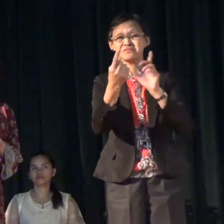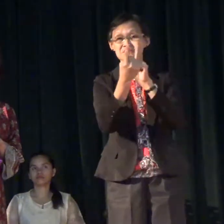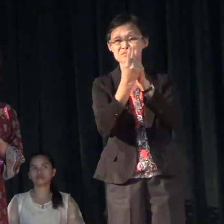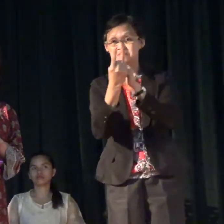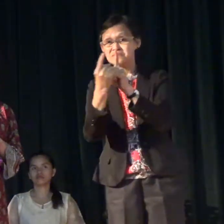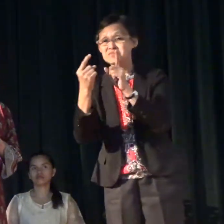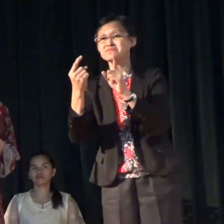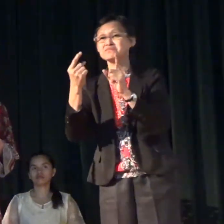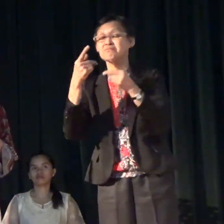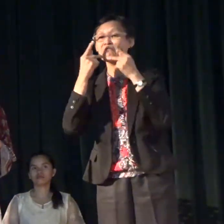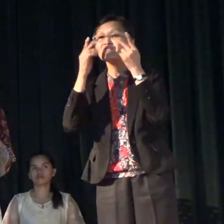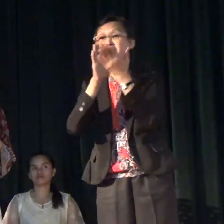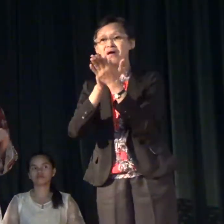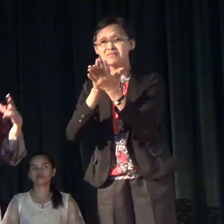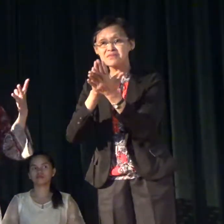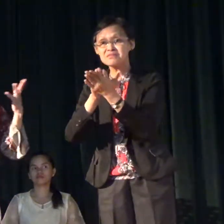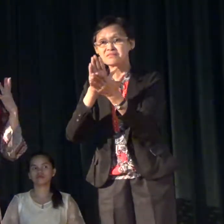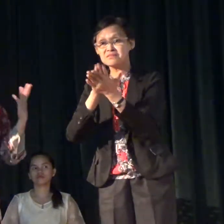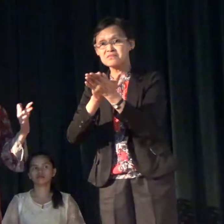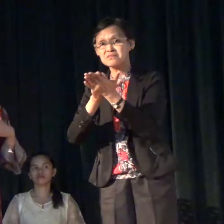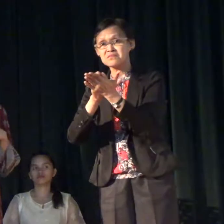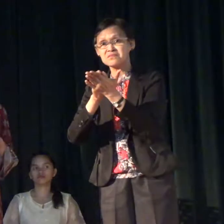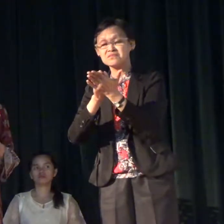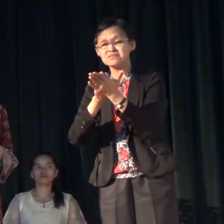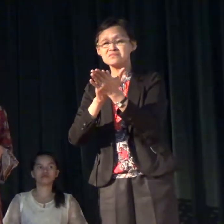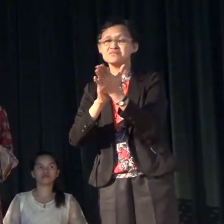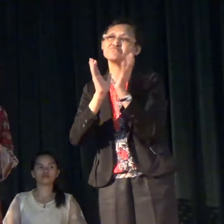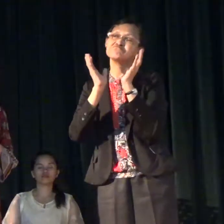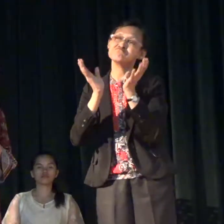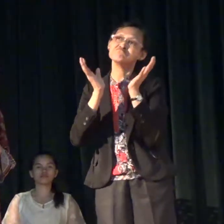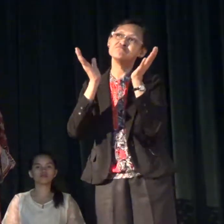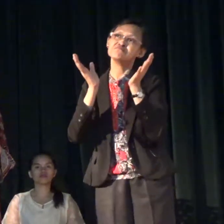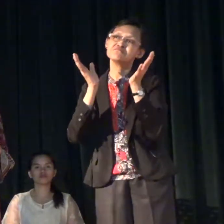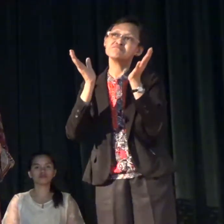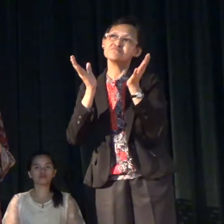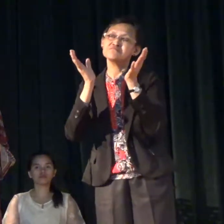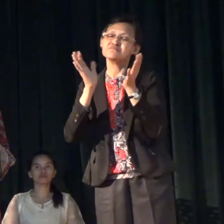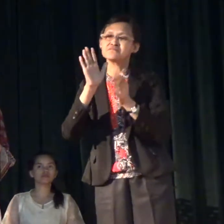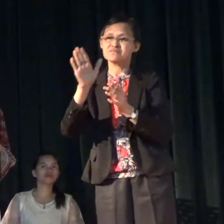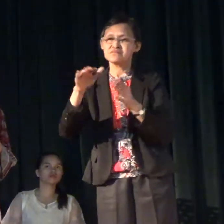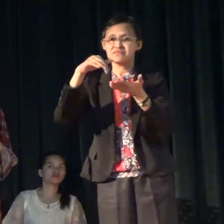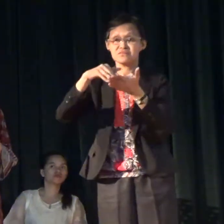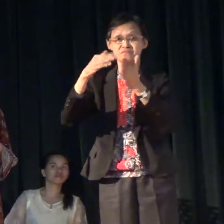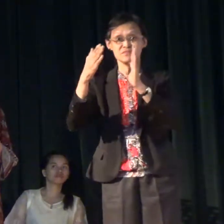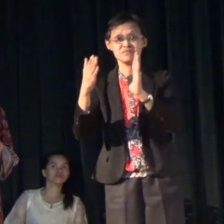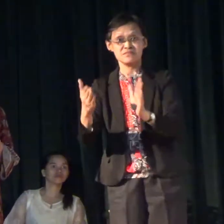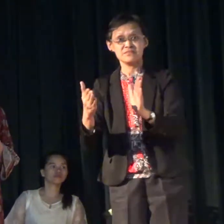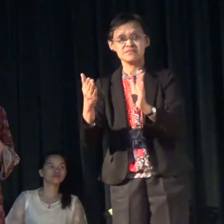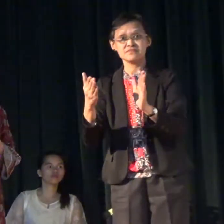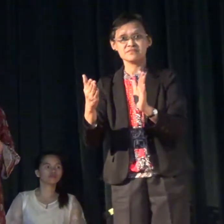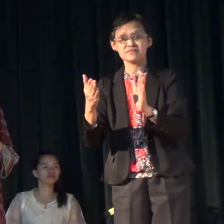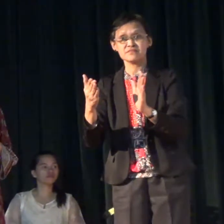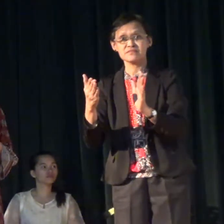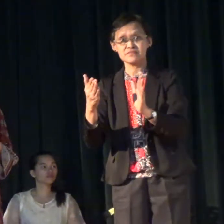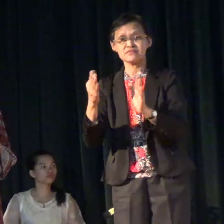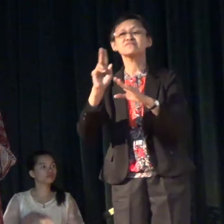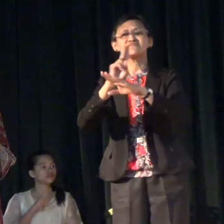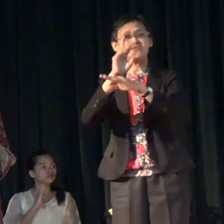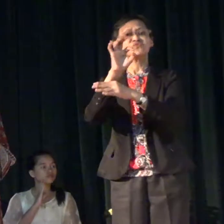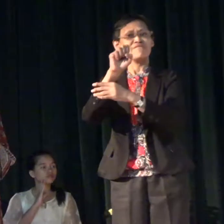public schools in formal conversations with their children with their students use